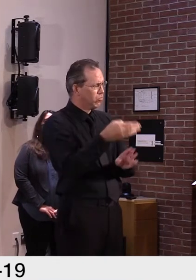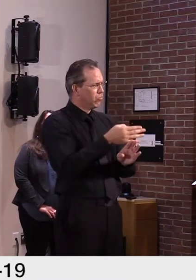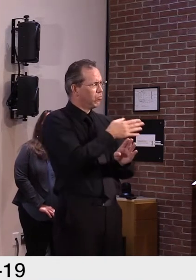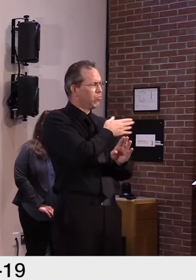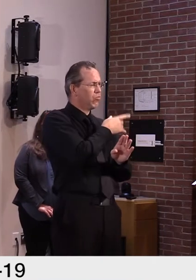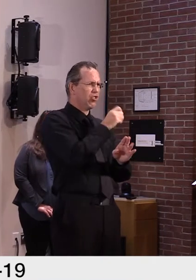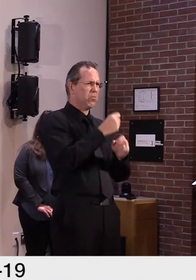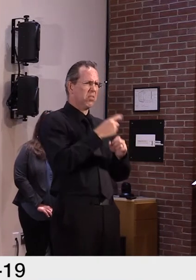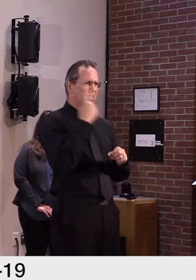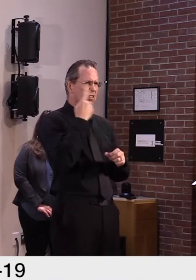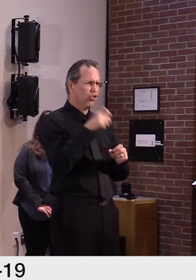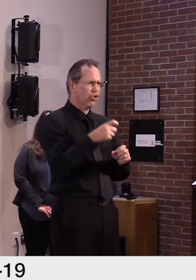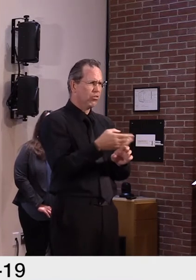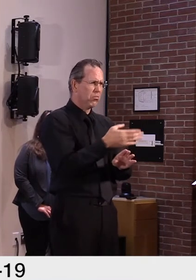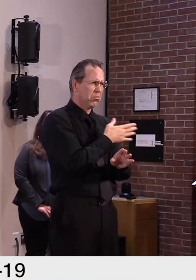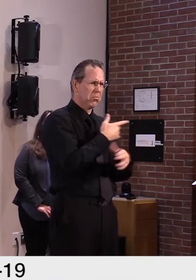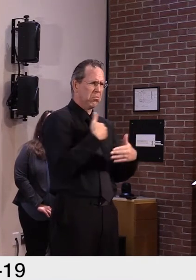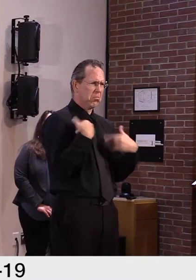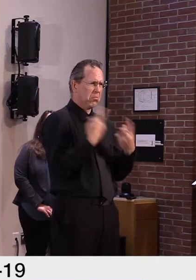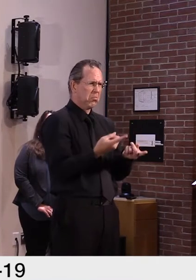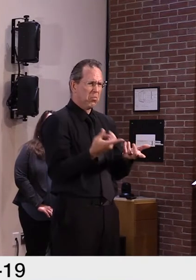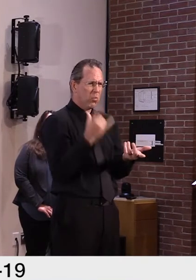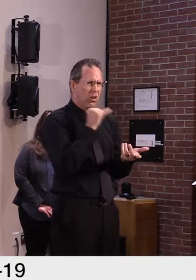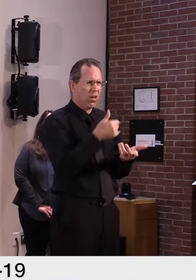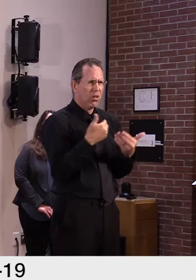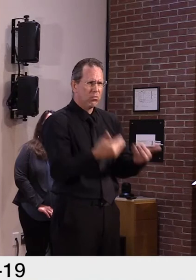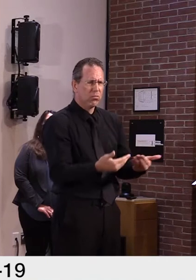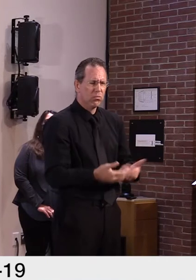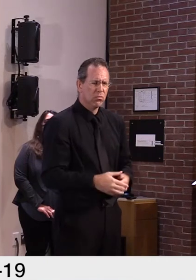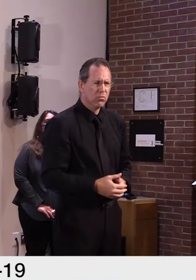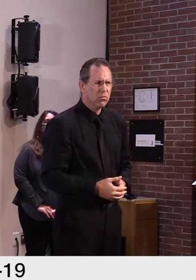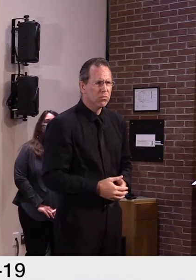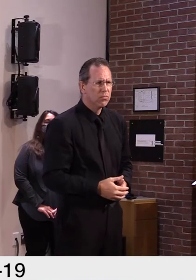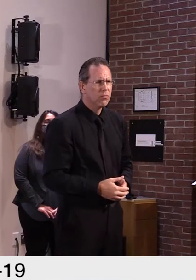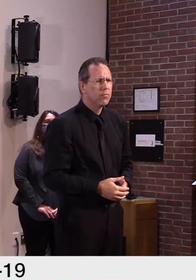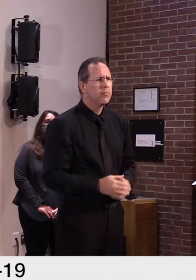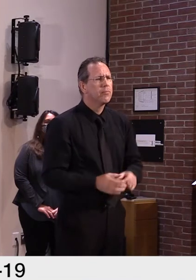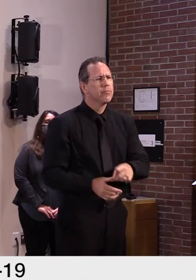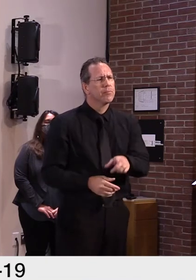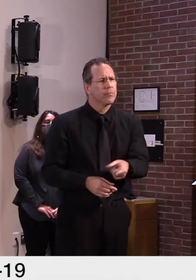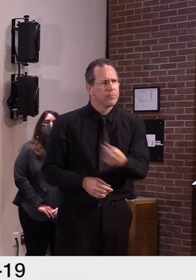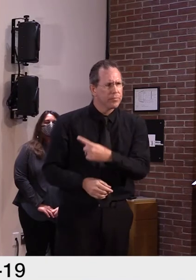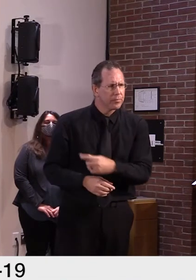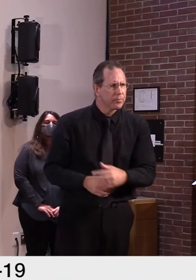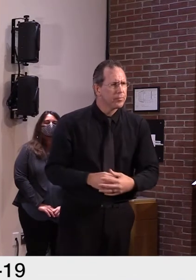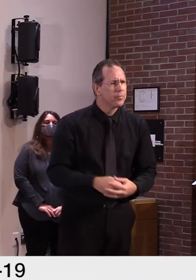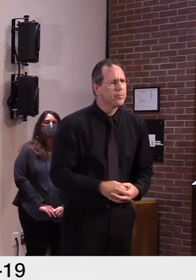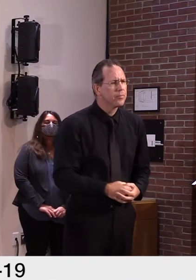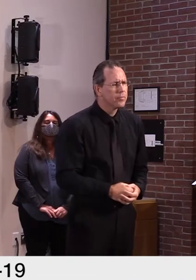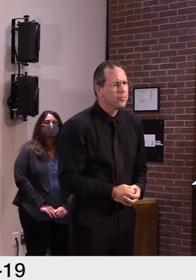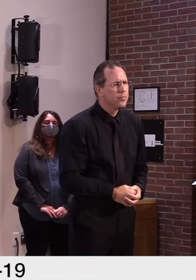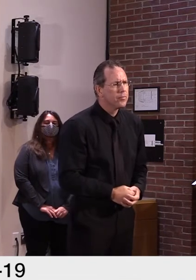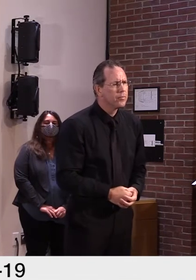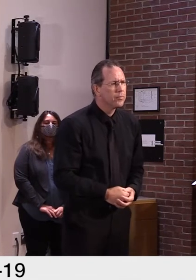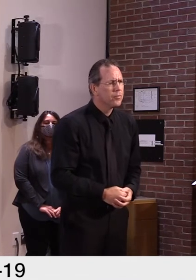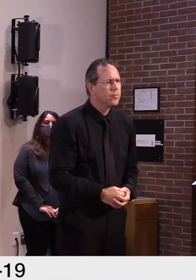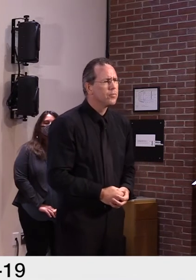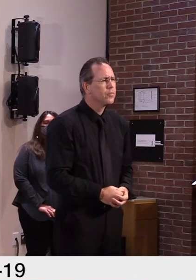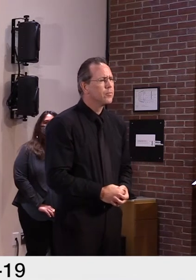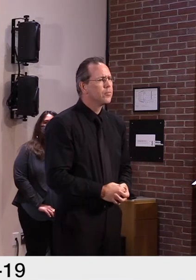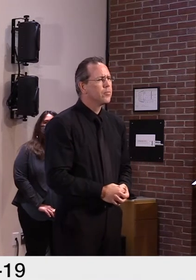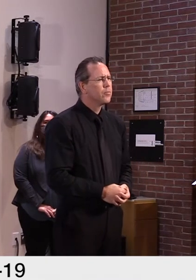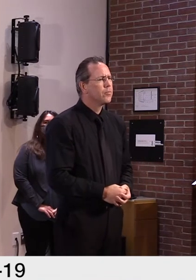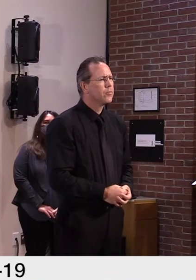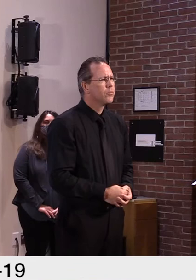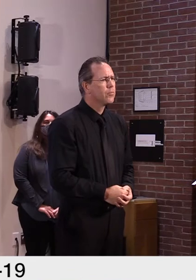I heard this morning that, uh, Smoker's Notch, the, uh, the, the toilets are still